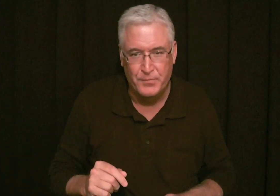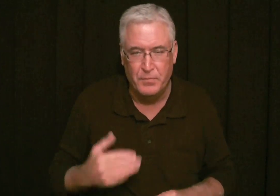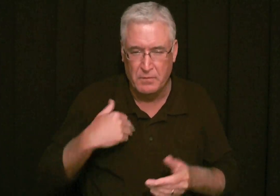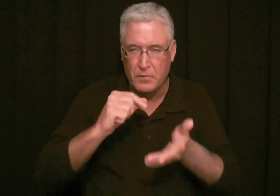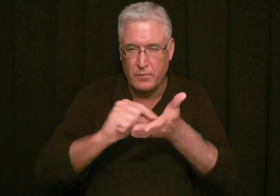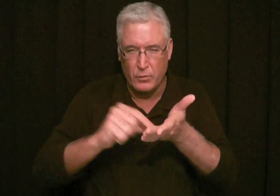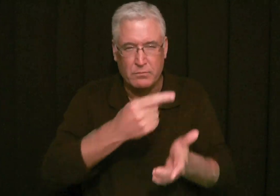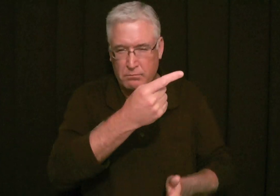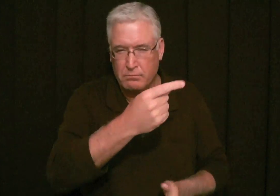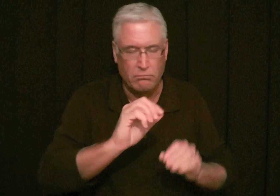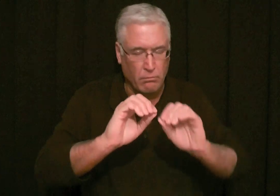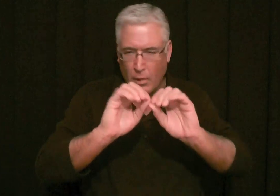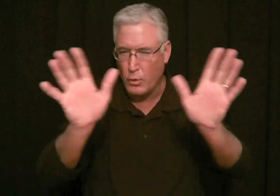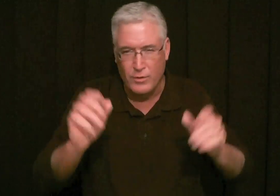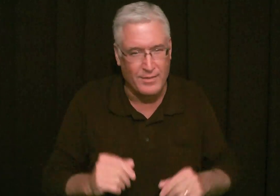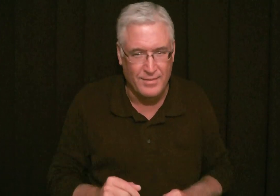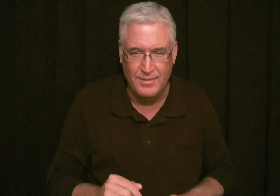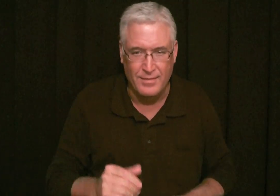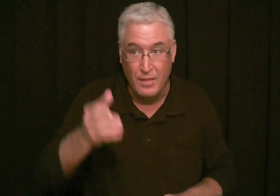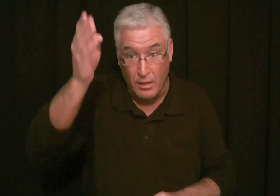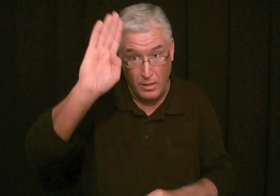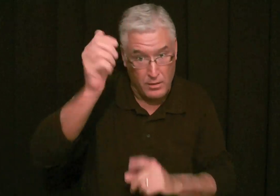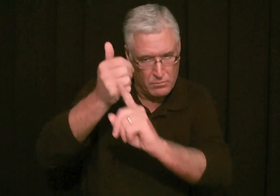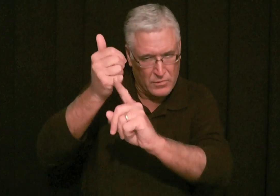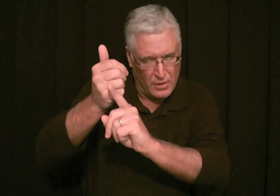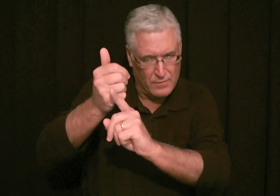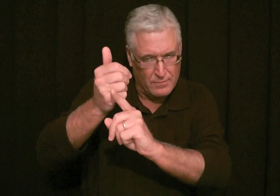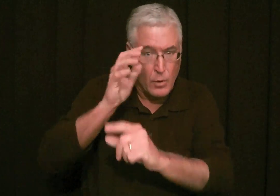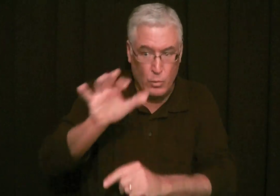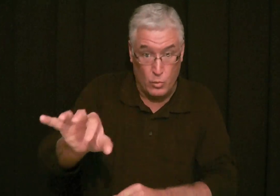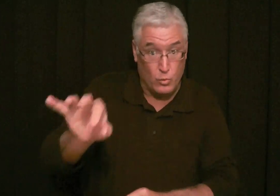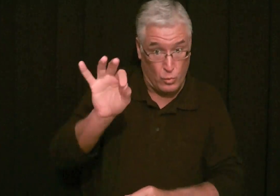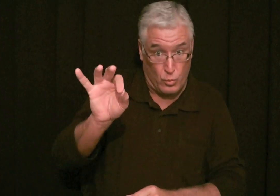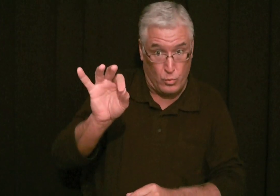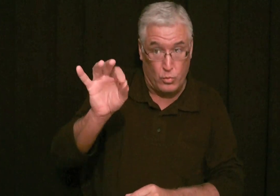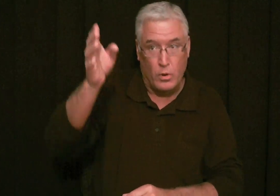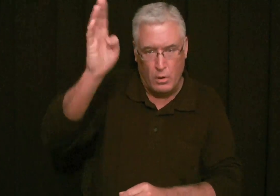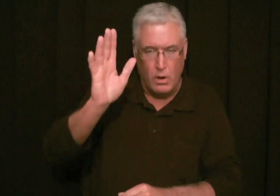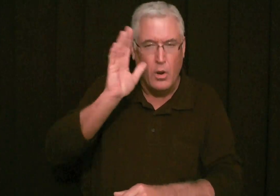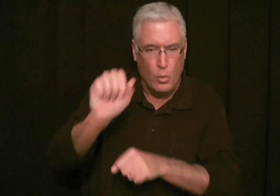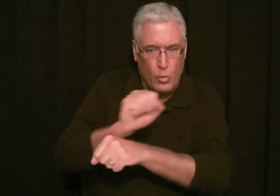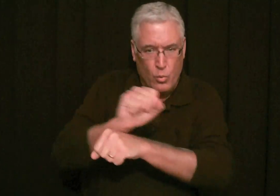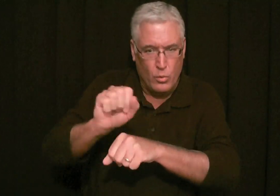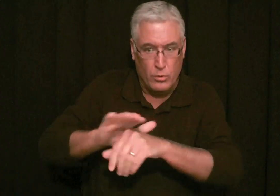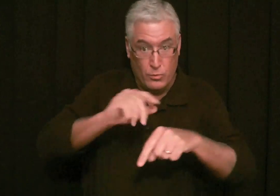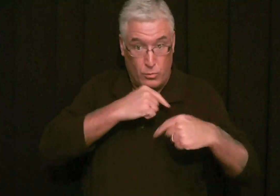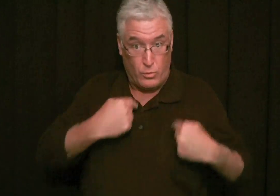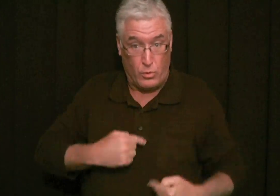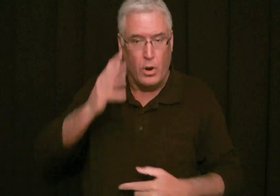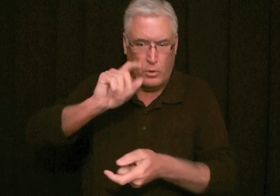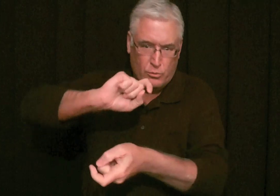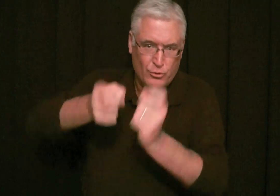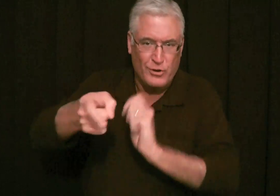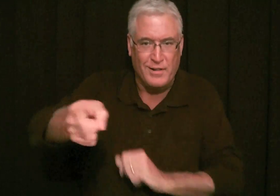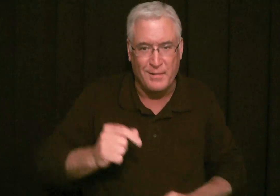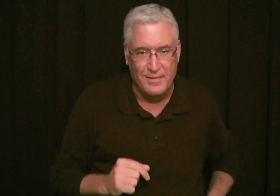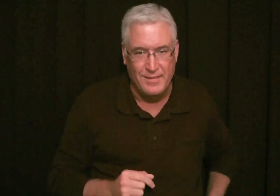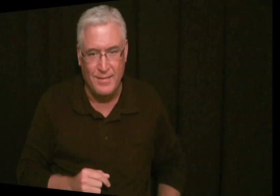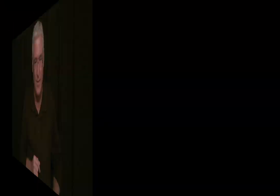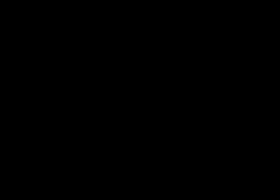mercy on. Here's the verse that explains this clearly, that God himself chooses the person that he will work in their heart and